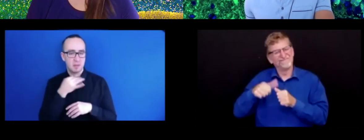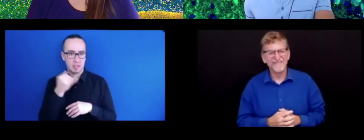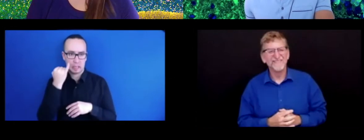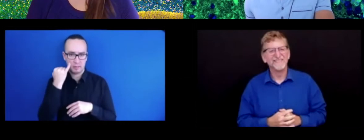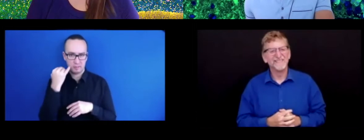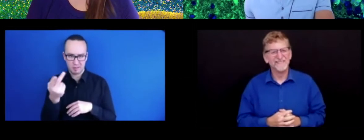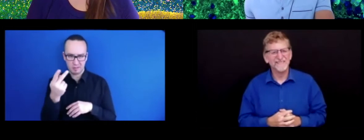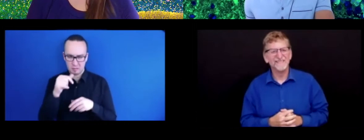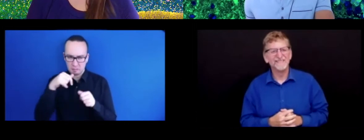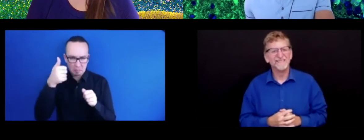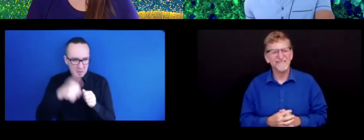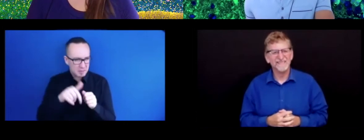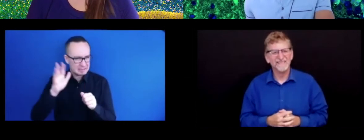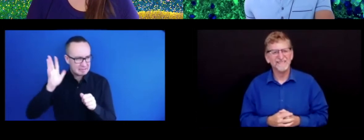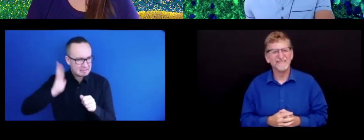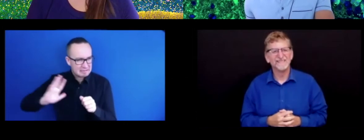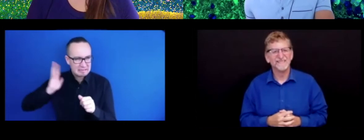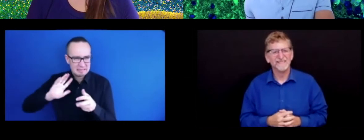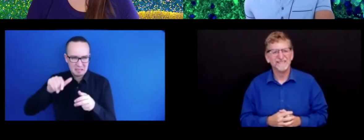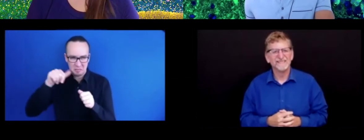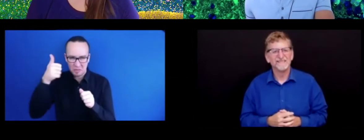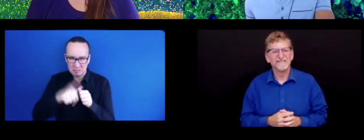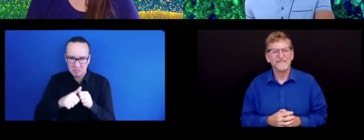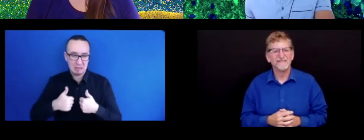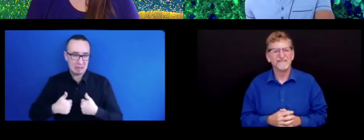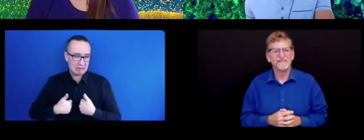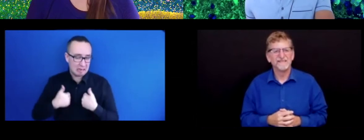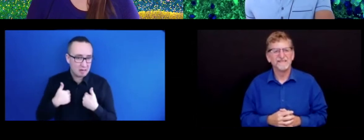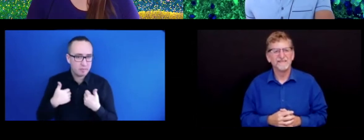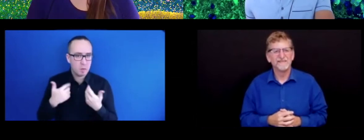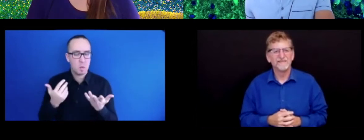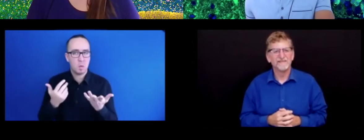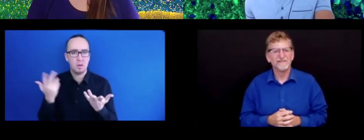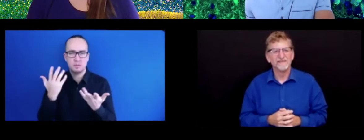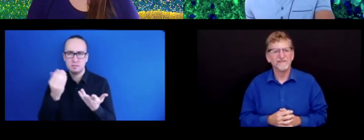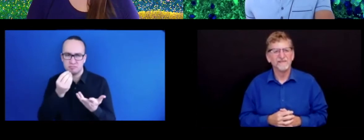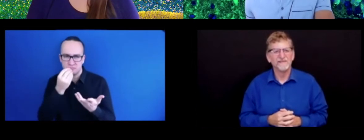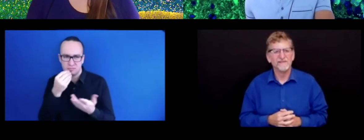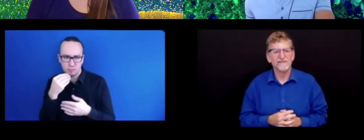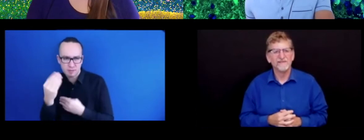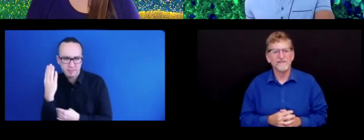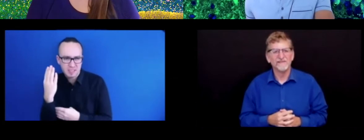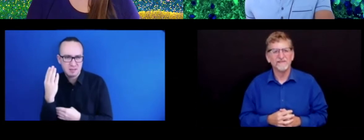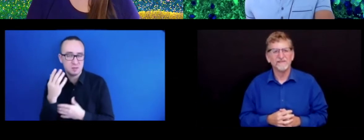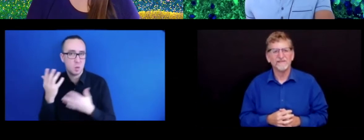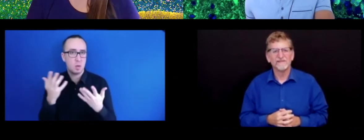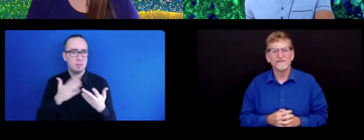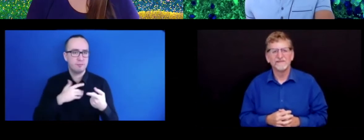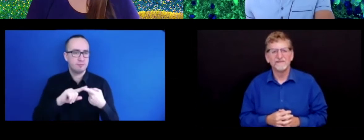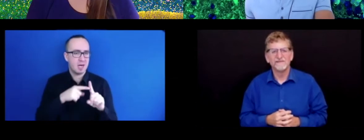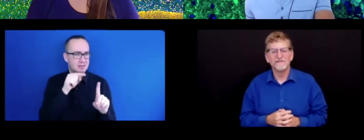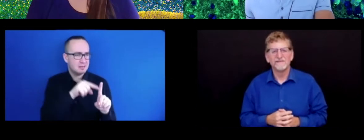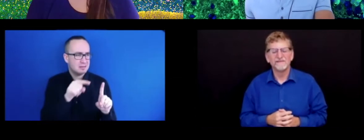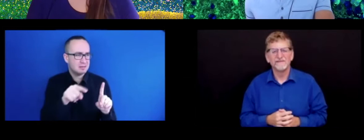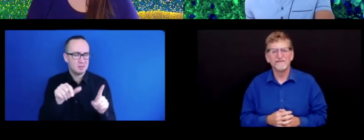So what would it be like if we weren't able to remember these things about our past? What if we couldn't remember where we lived? Or what we had for